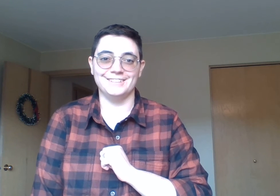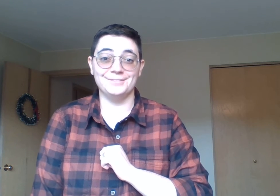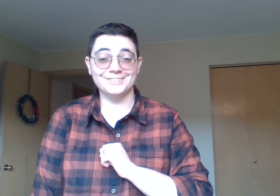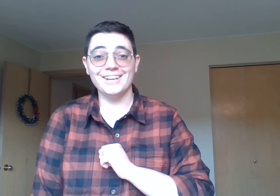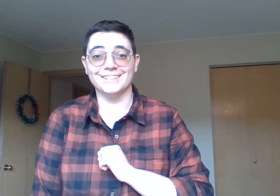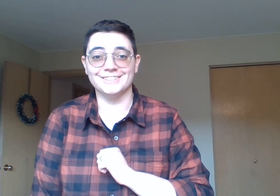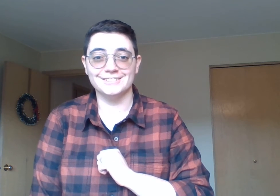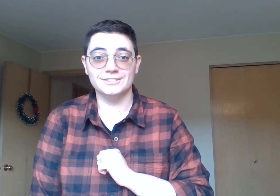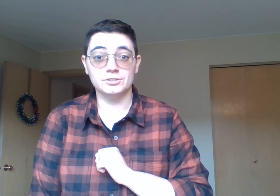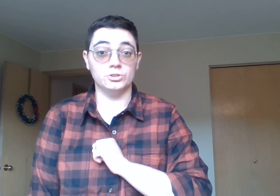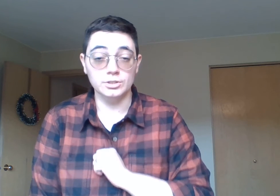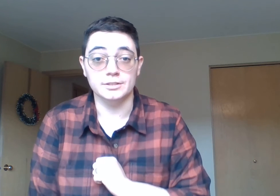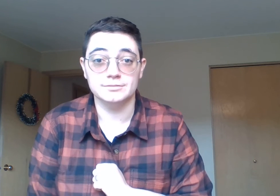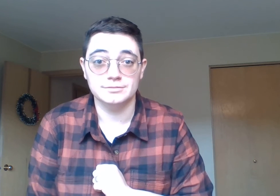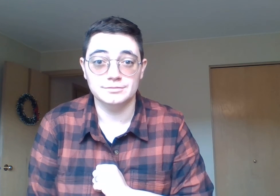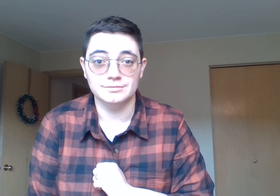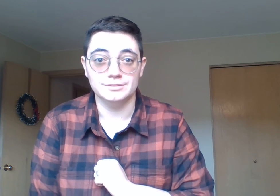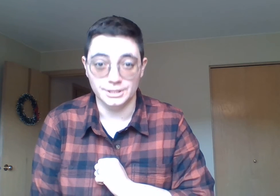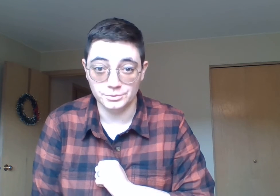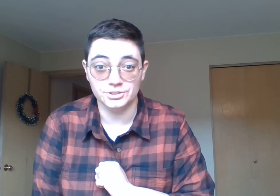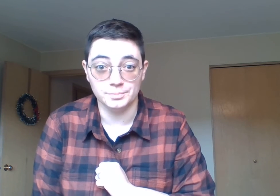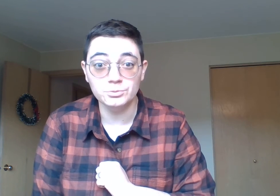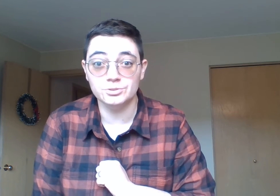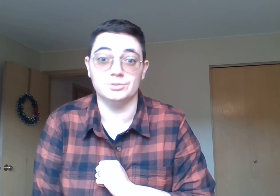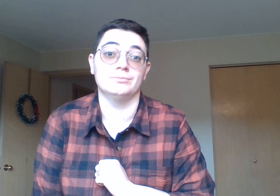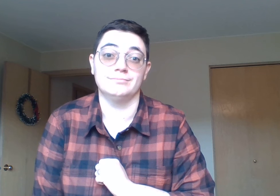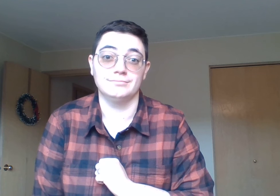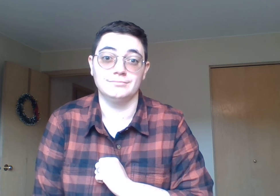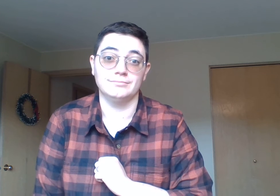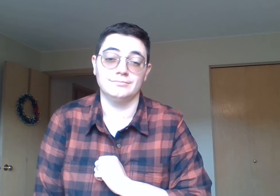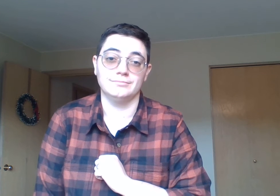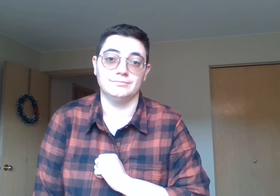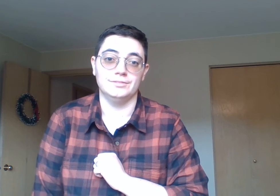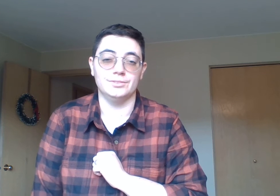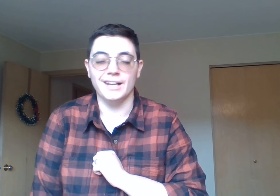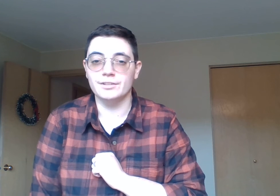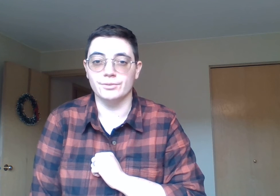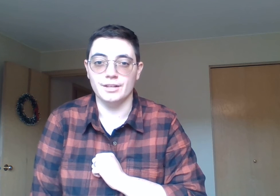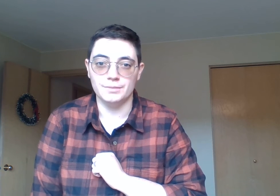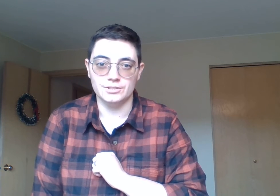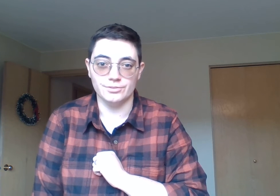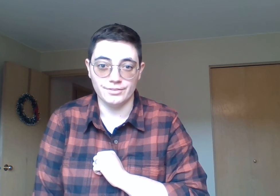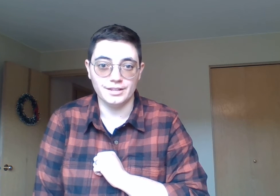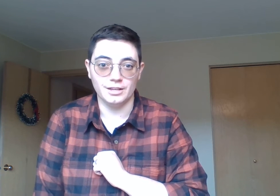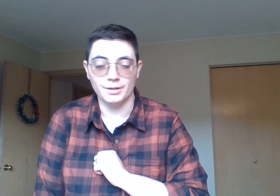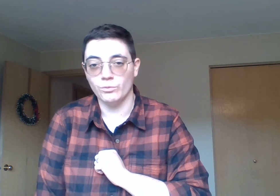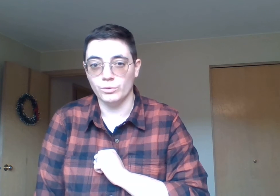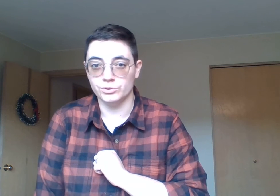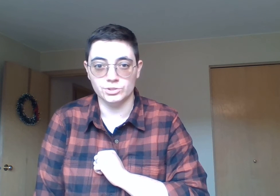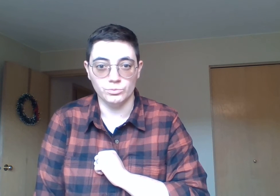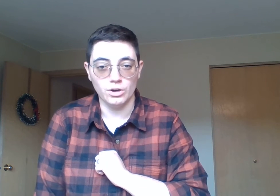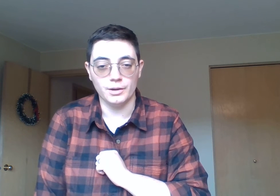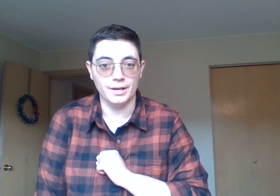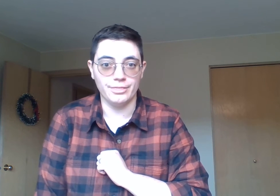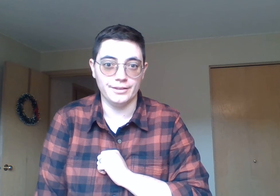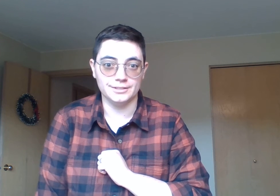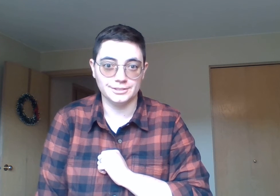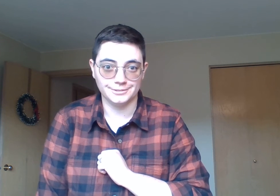If it does, good. It was supposed to. If you're angry, that means you're thinking about what was so wrong about things.